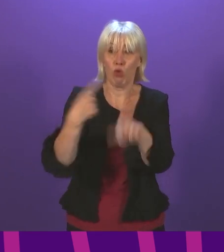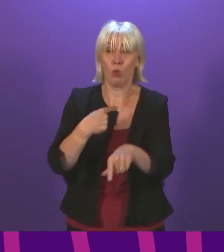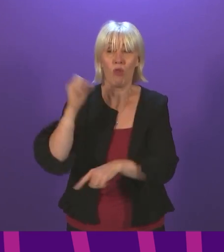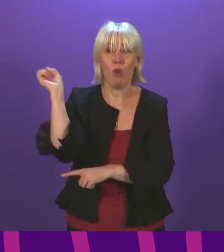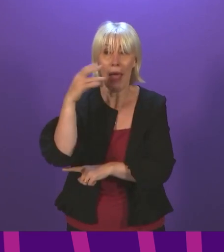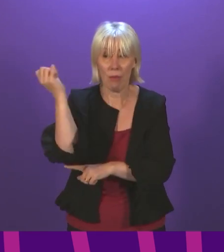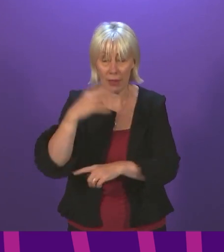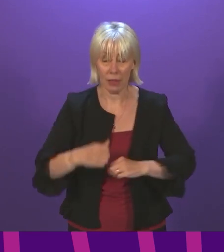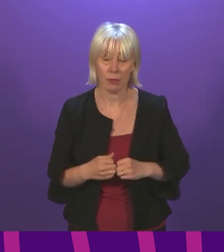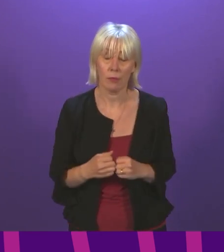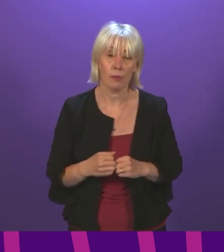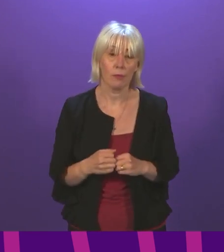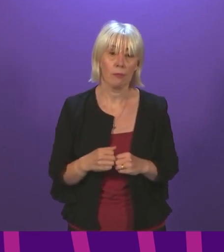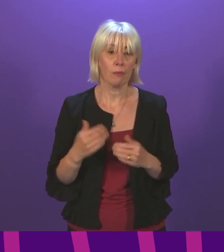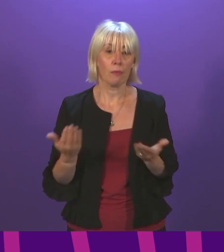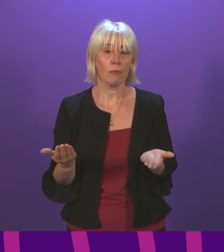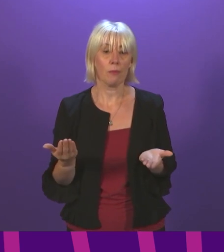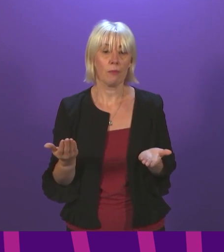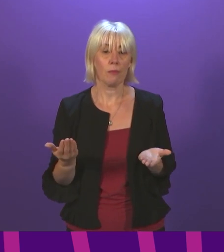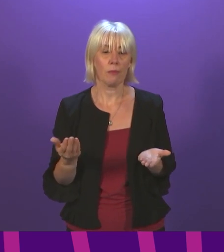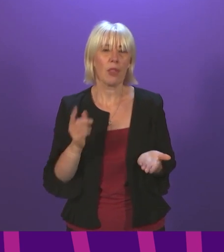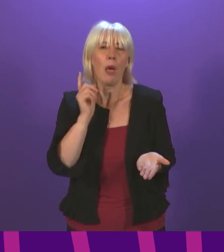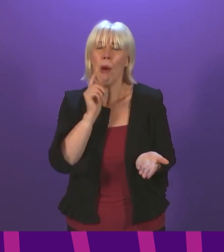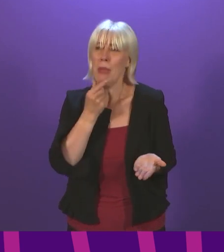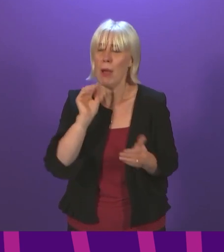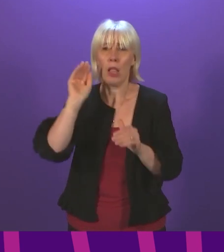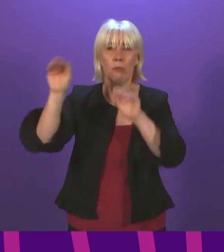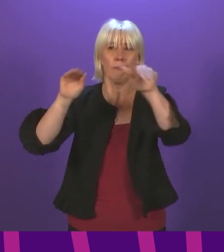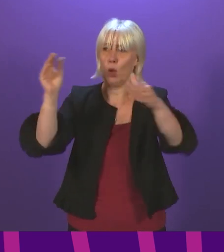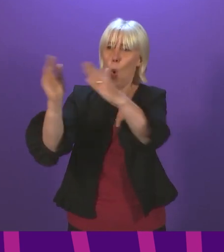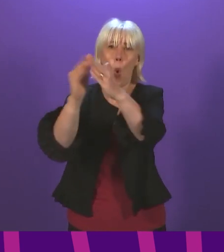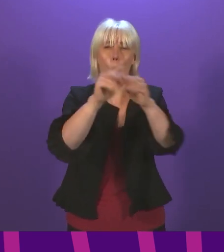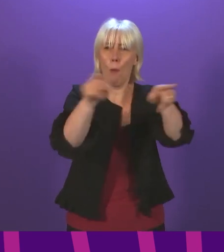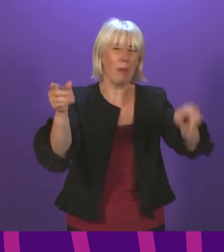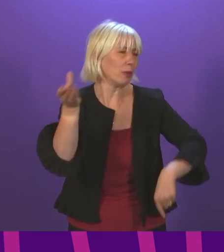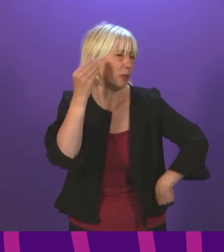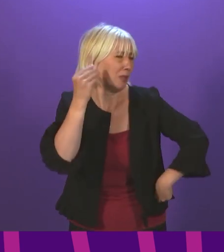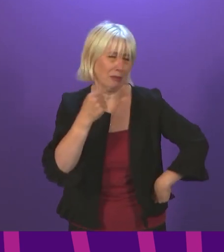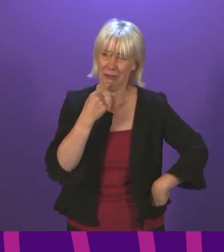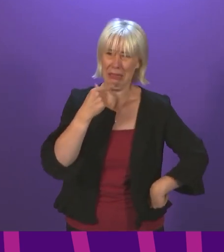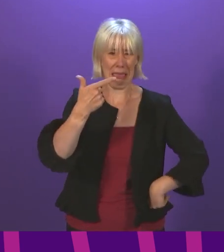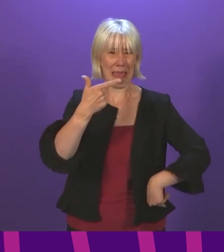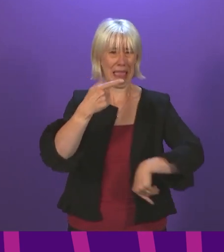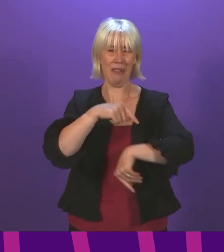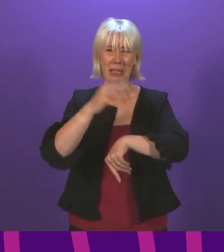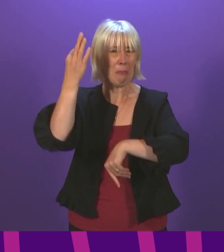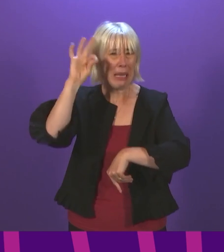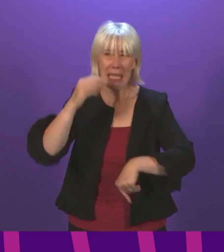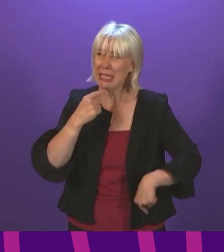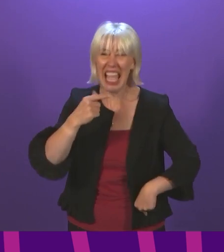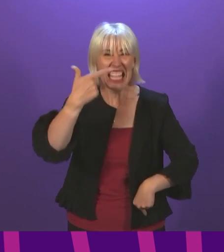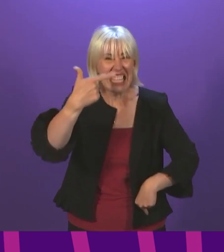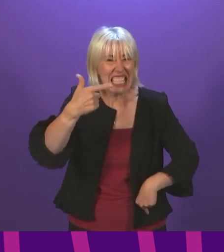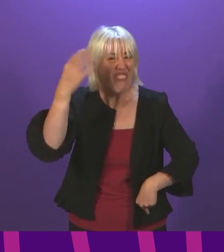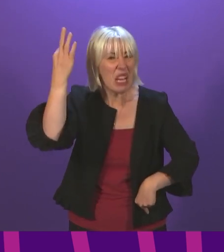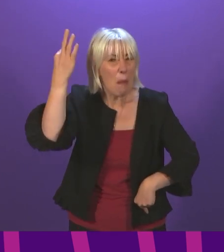Douglas Ross. People listening at home will be wondering about seven minutes. Seven minutes for an